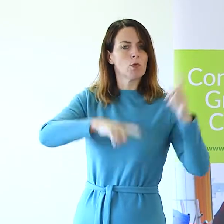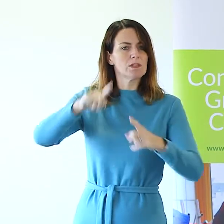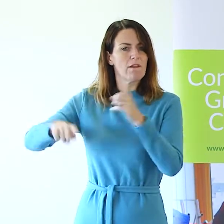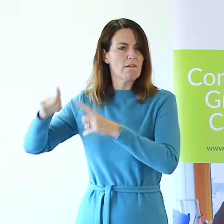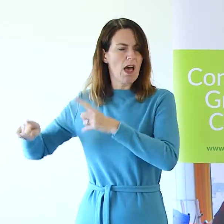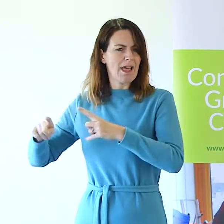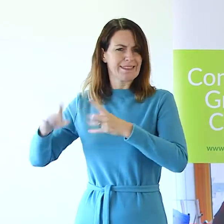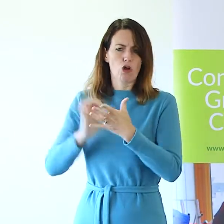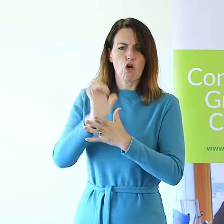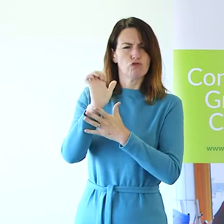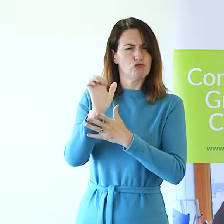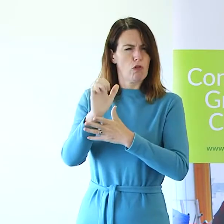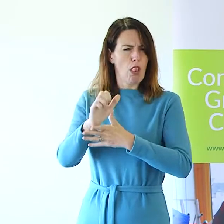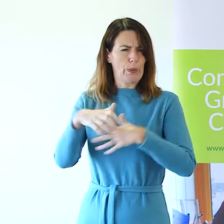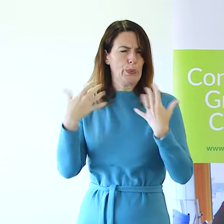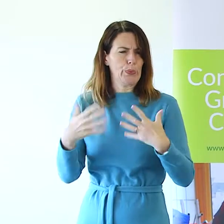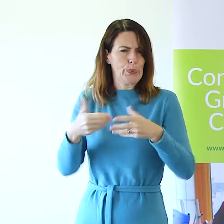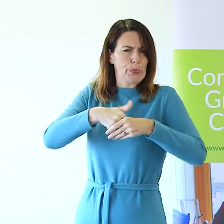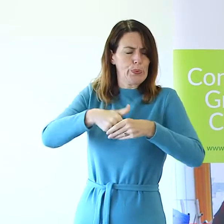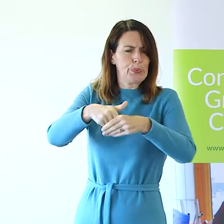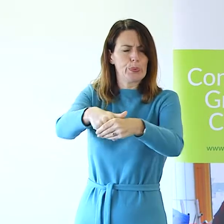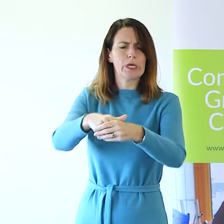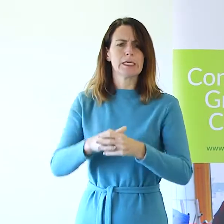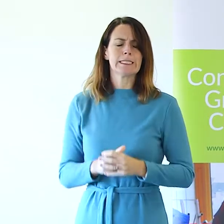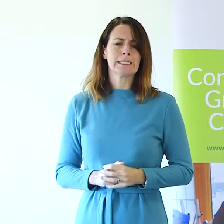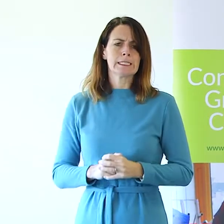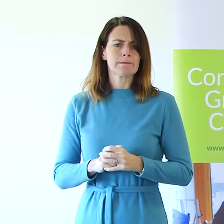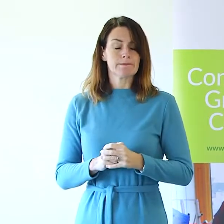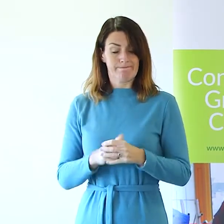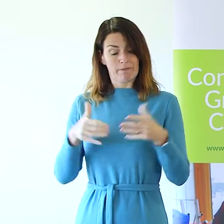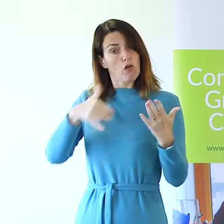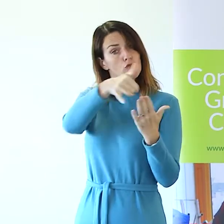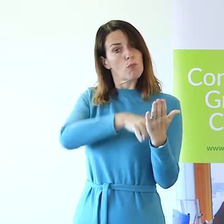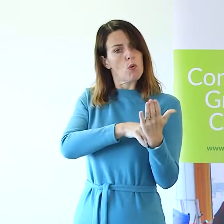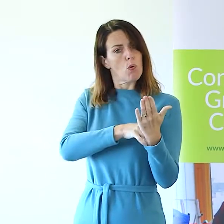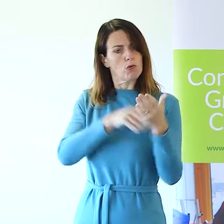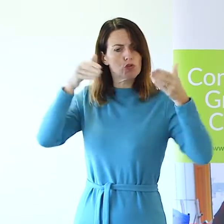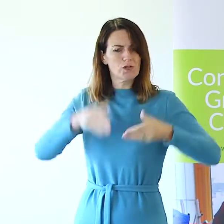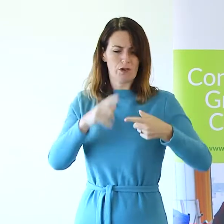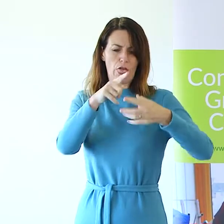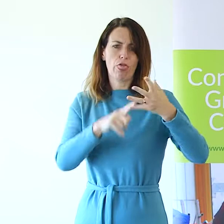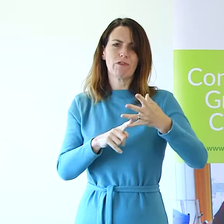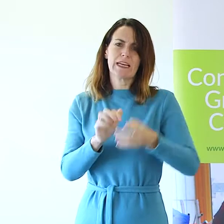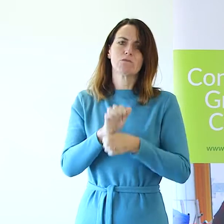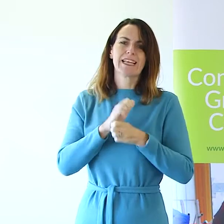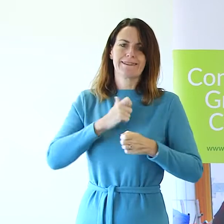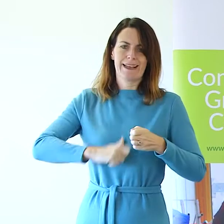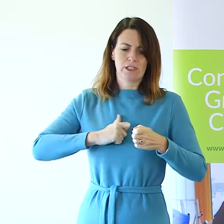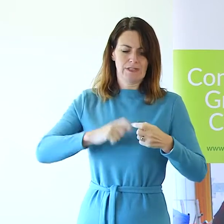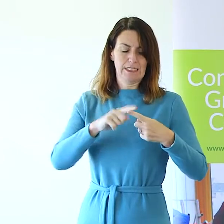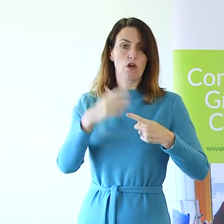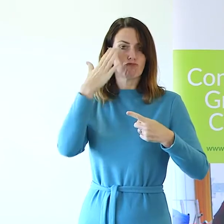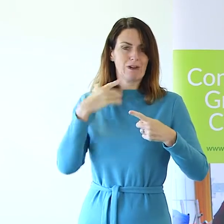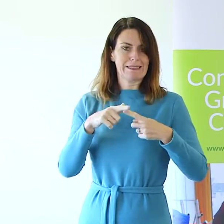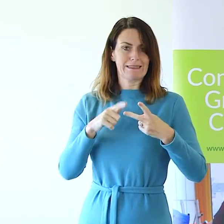rich community. For this report we've concentrated on three of the protective characteristics, race,